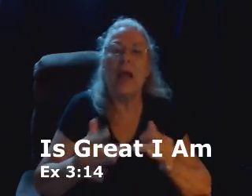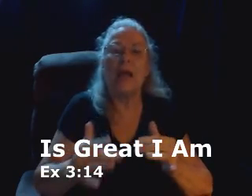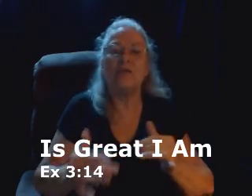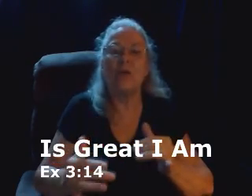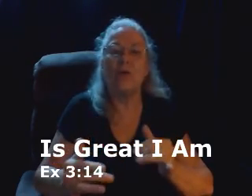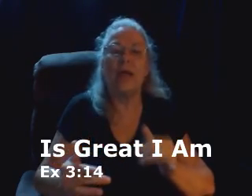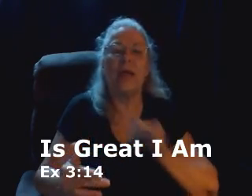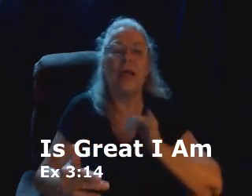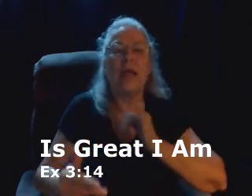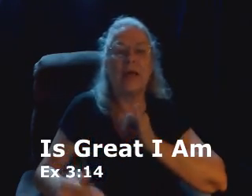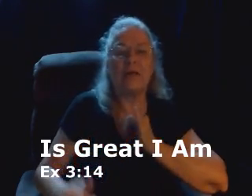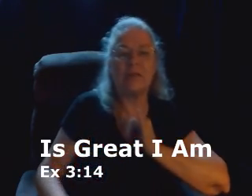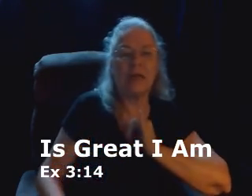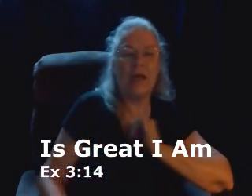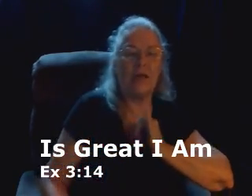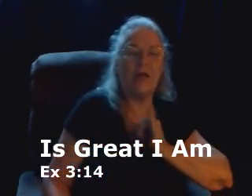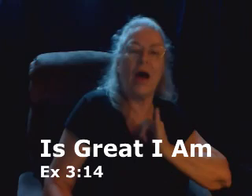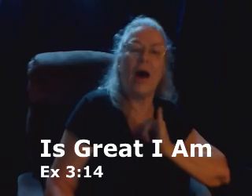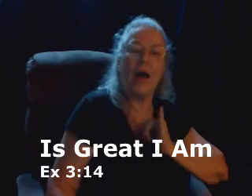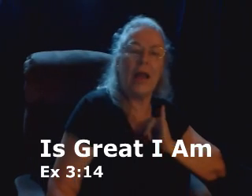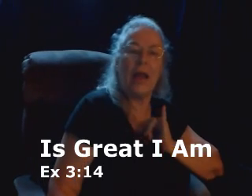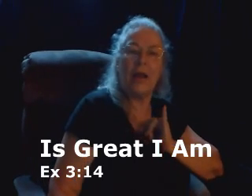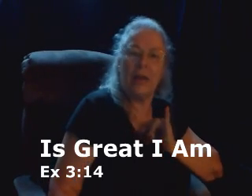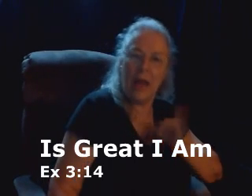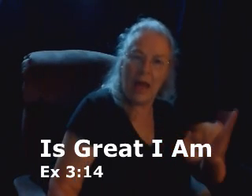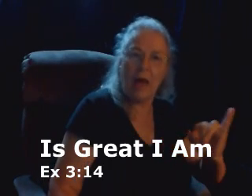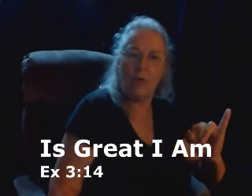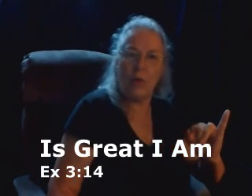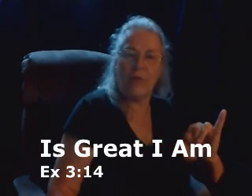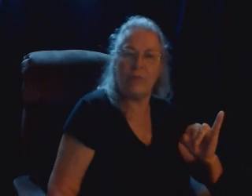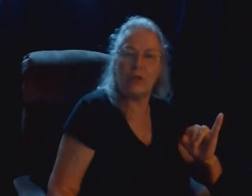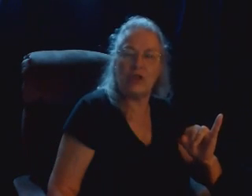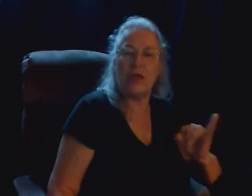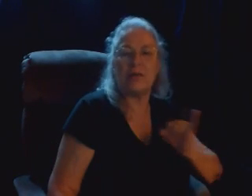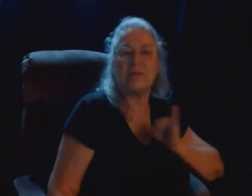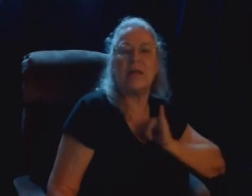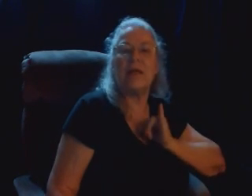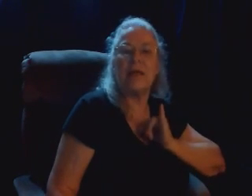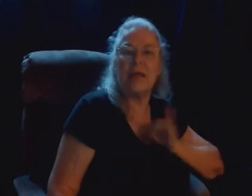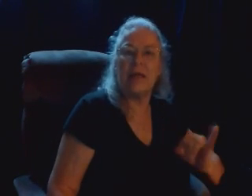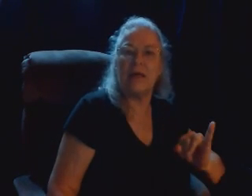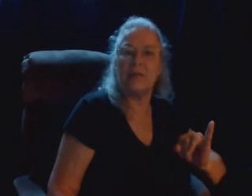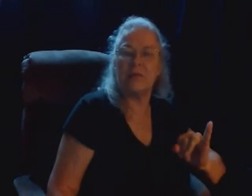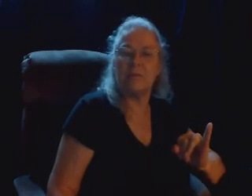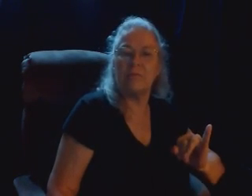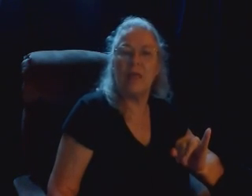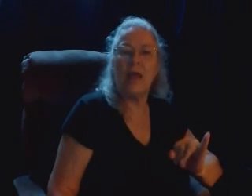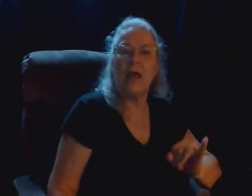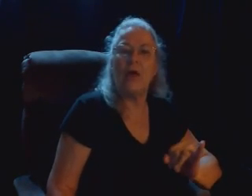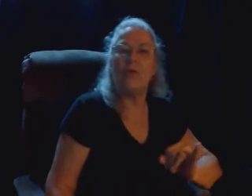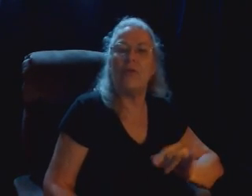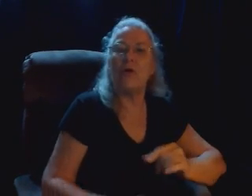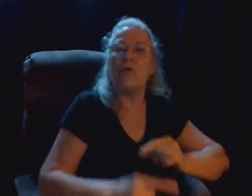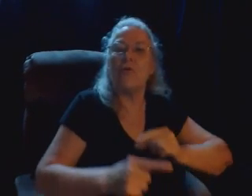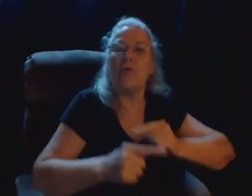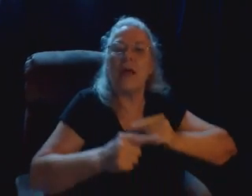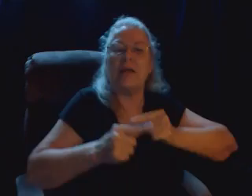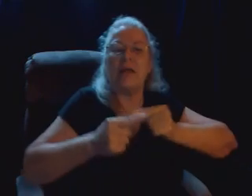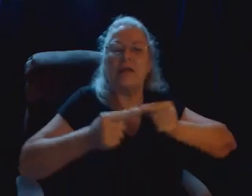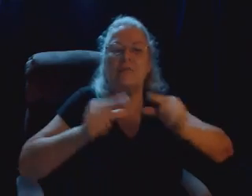And so he is taking the I hand out away from the chest. It's the great and